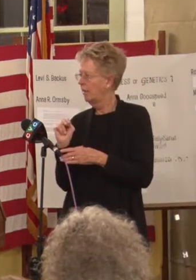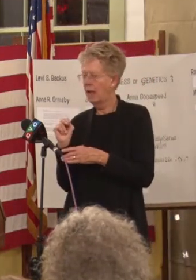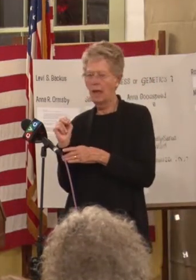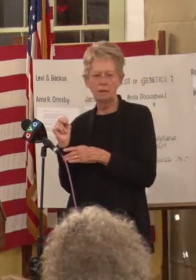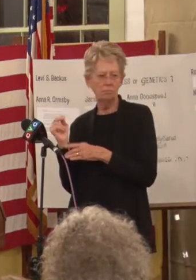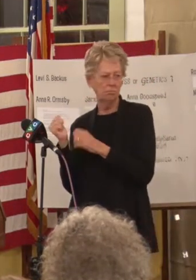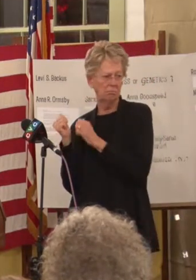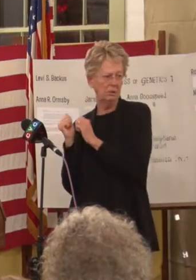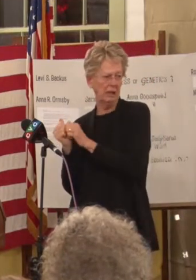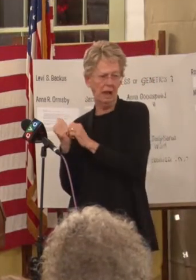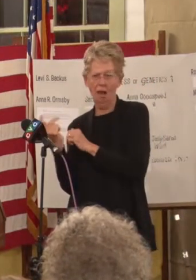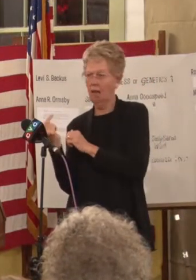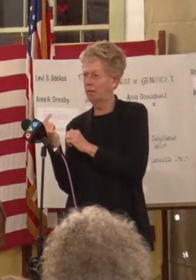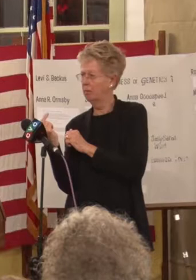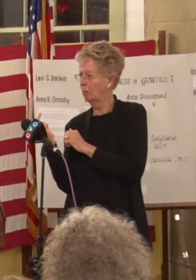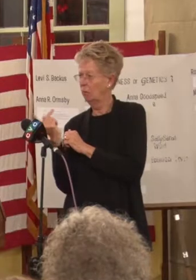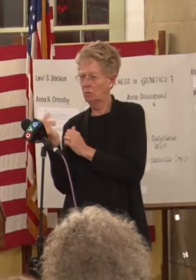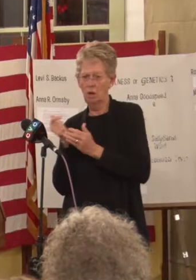understand some of the work